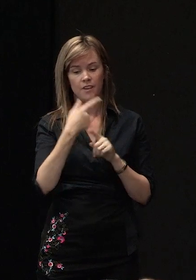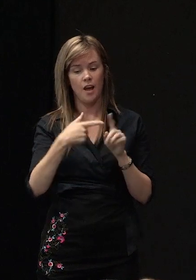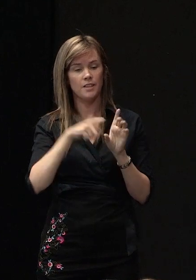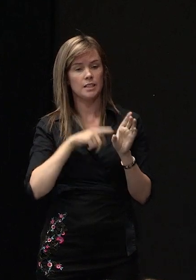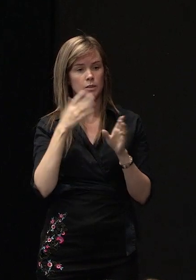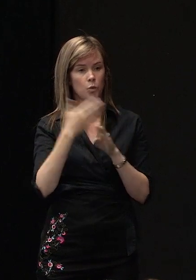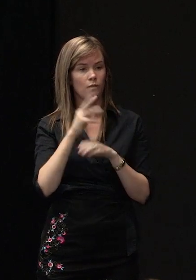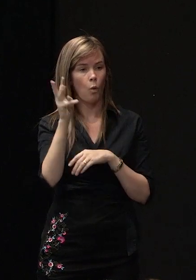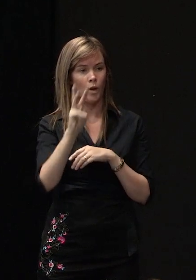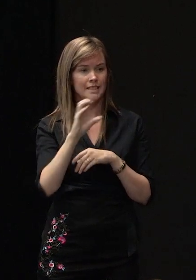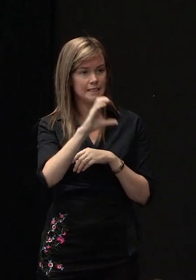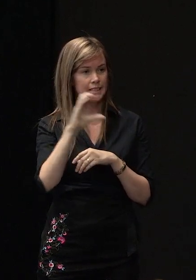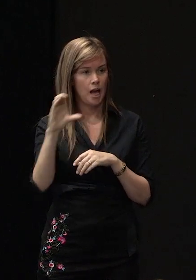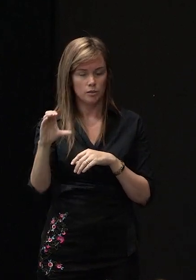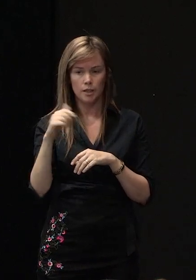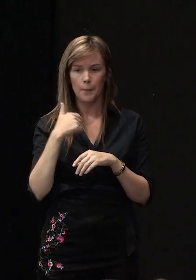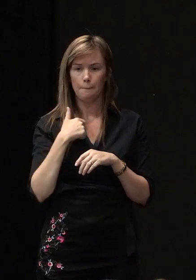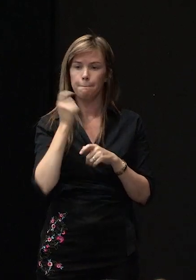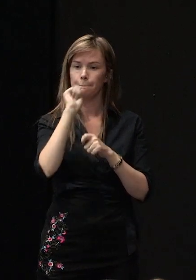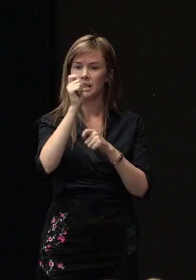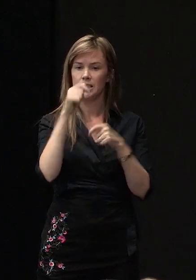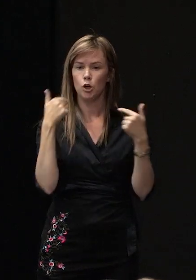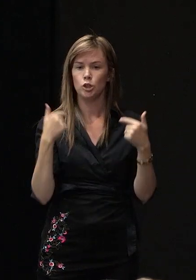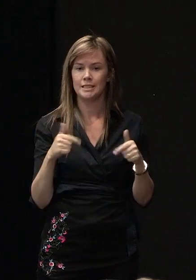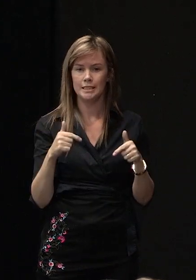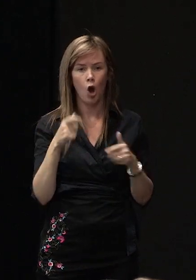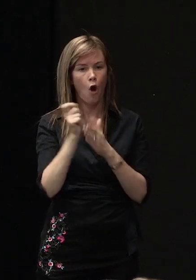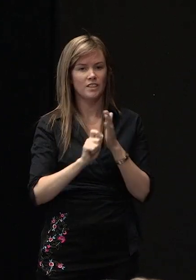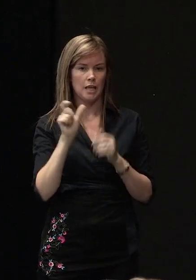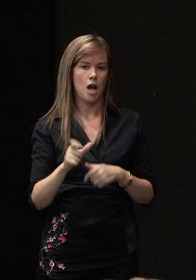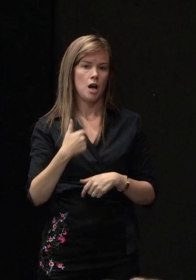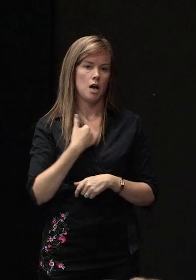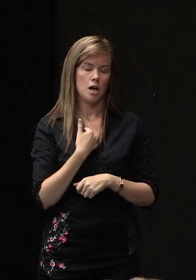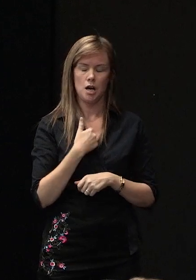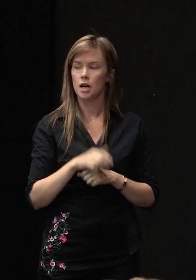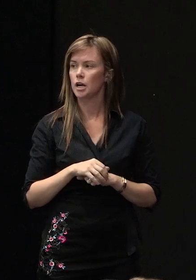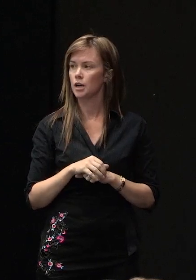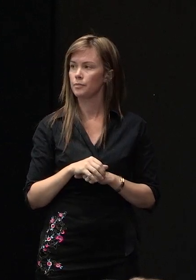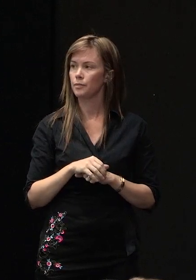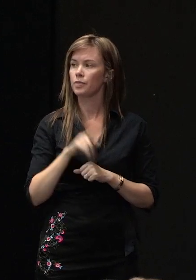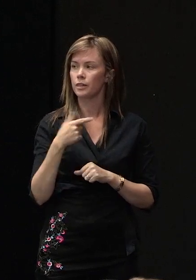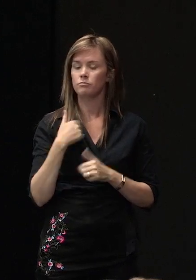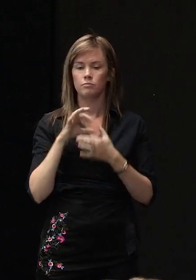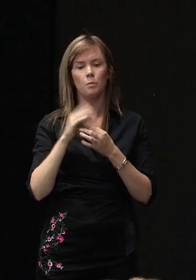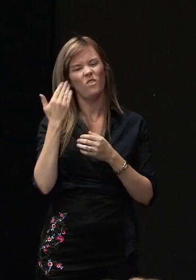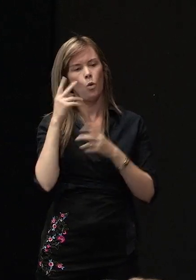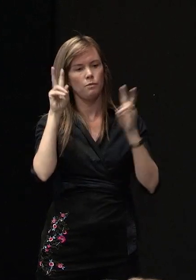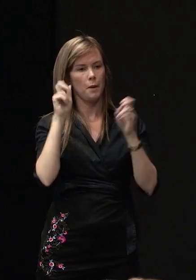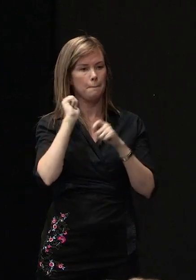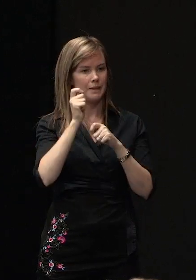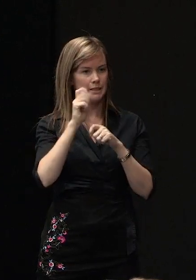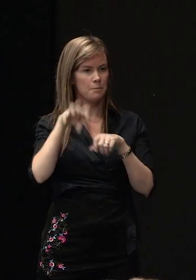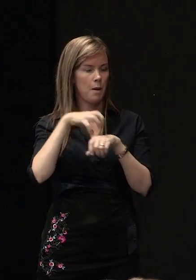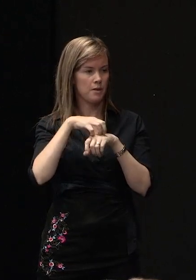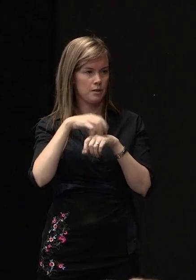Council as a building consenting officer. And then I've been with the, what was the Department of Building and Housing for